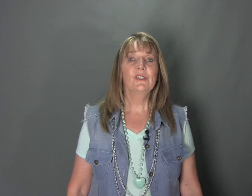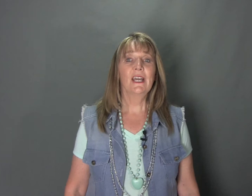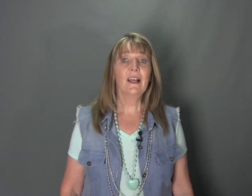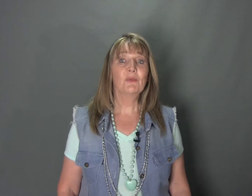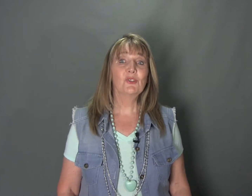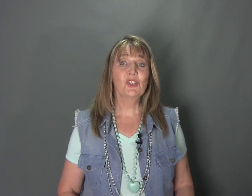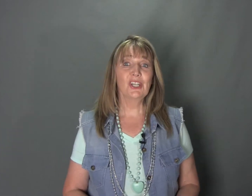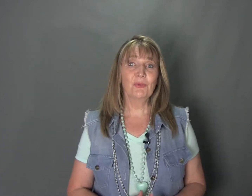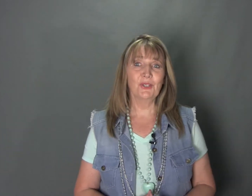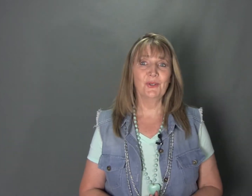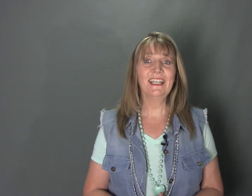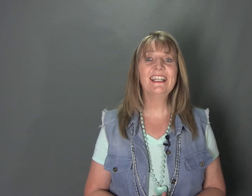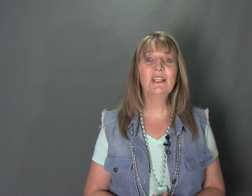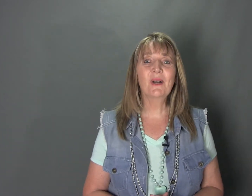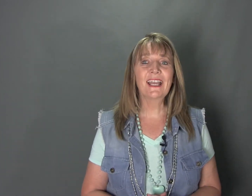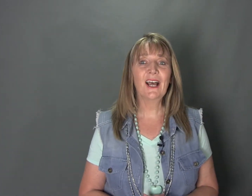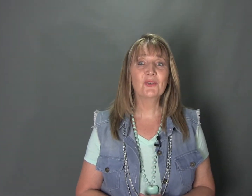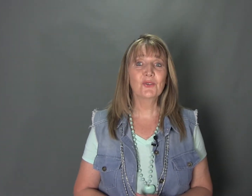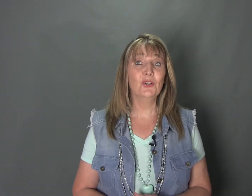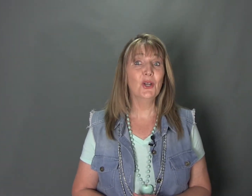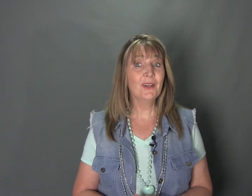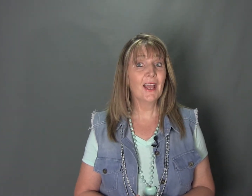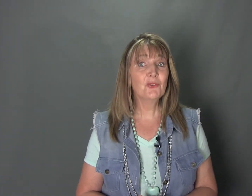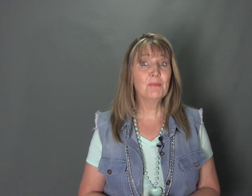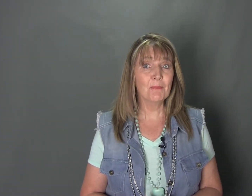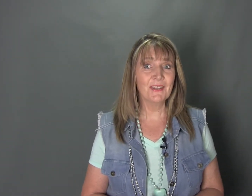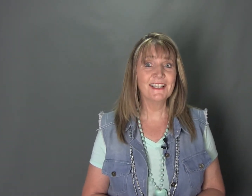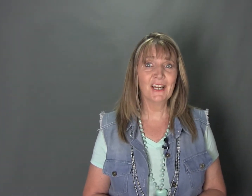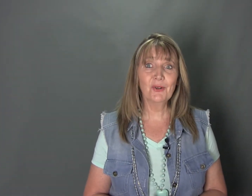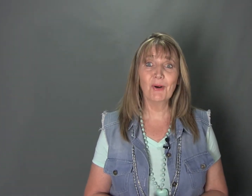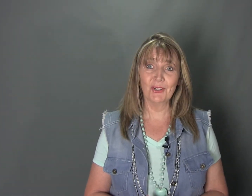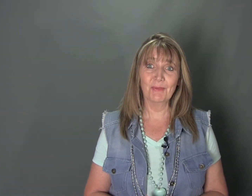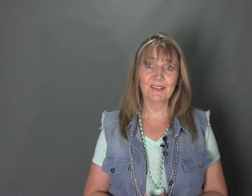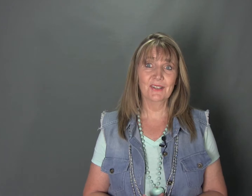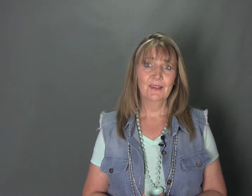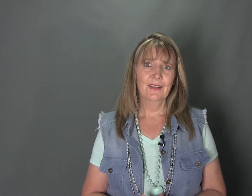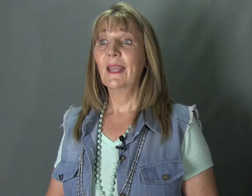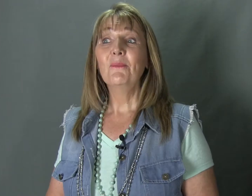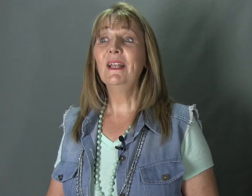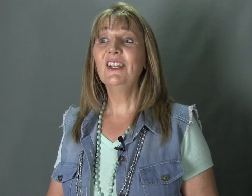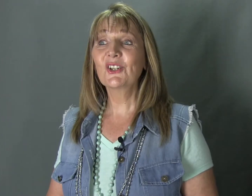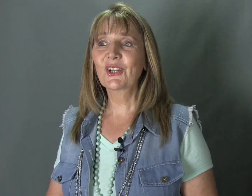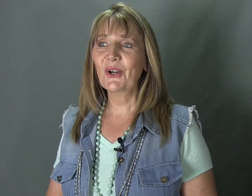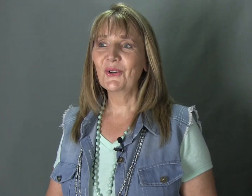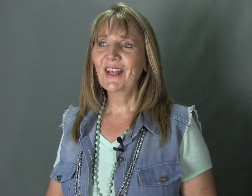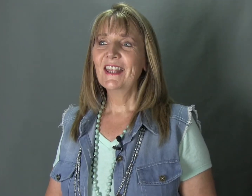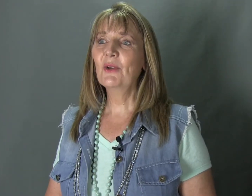Today I want to share with you an easy way how to learn and remember the Ten Commandments. Many years ago there